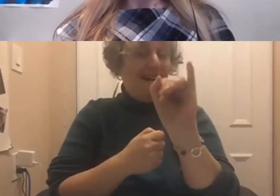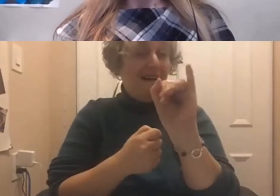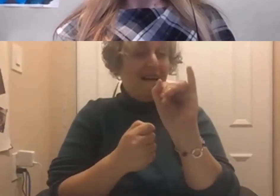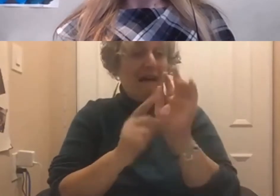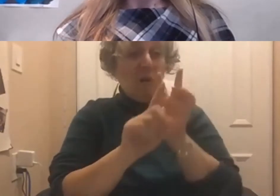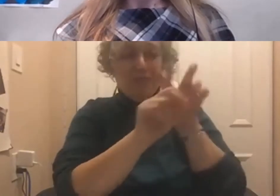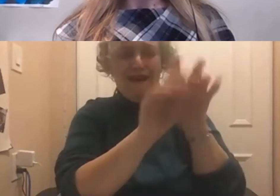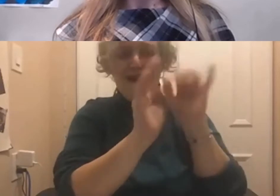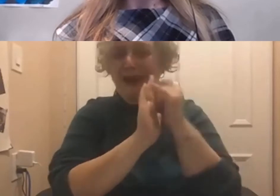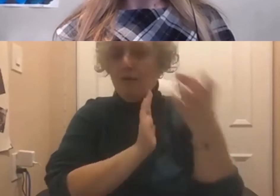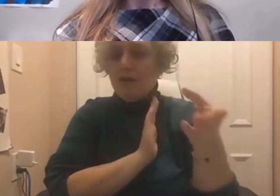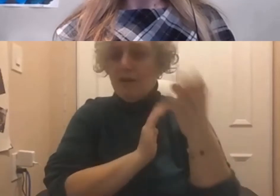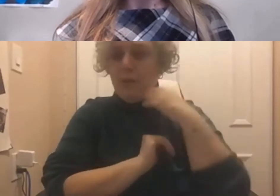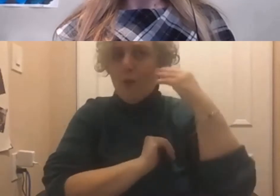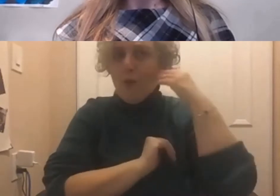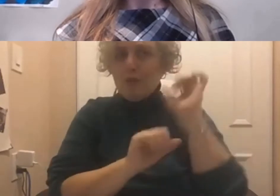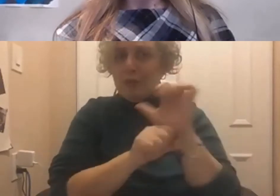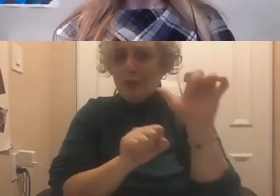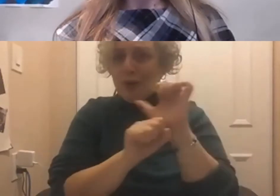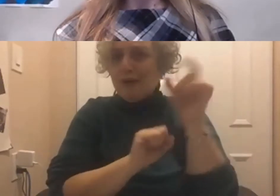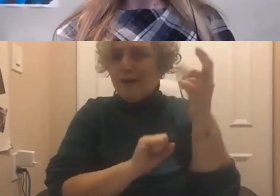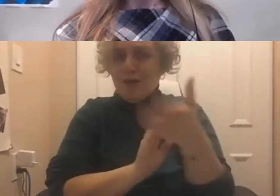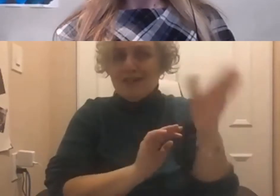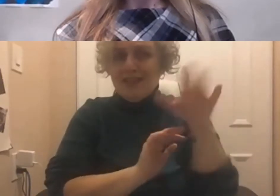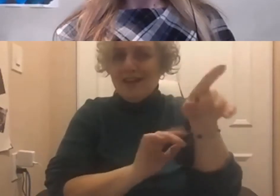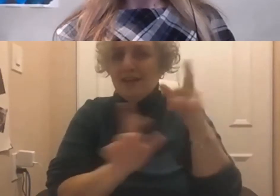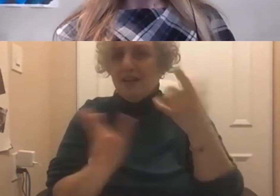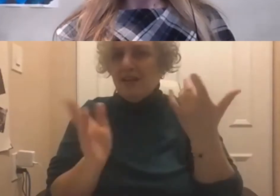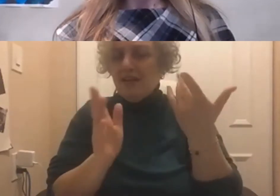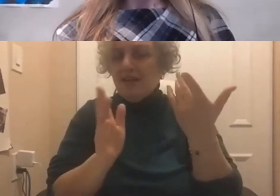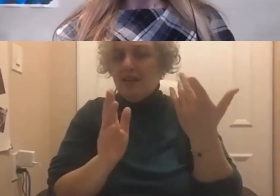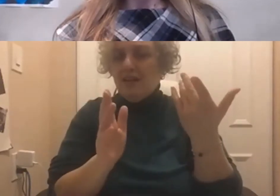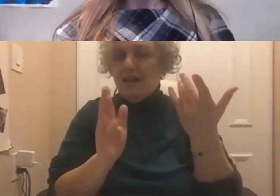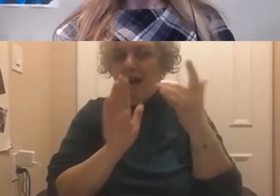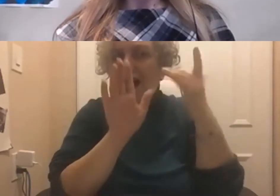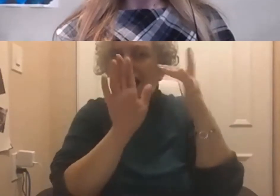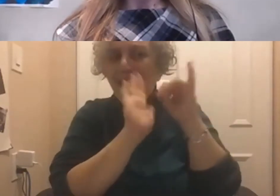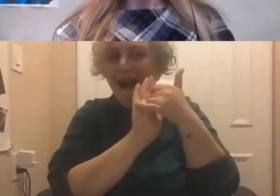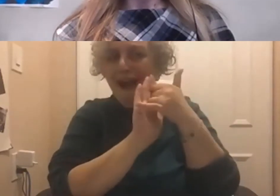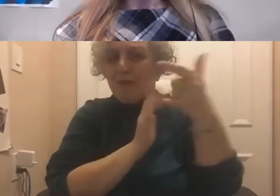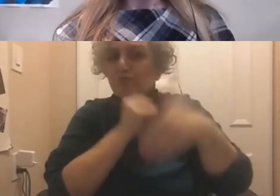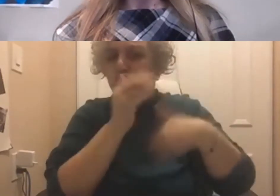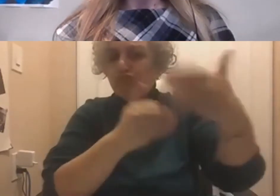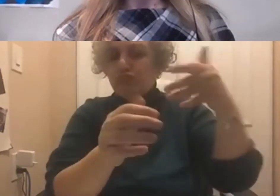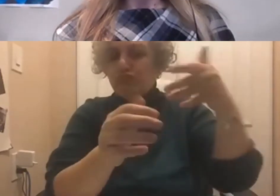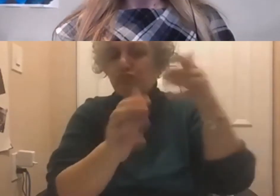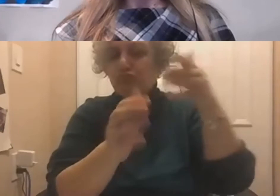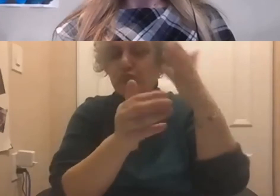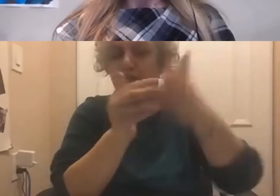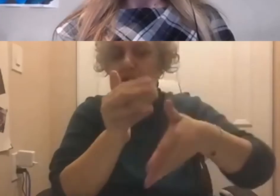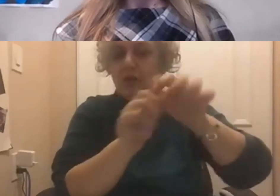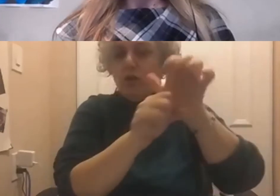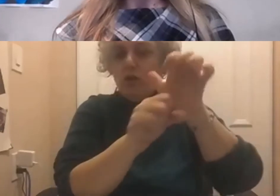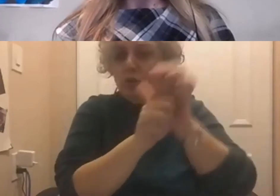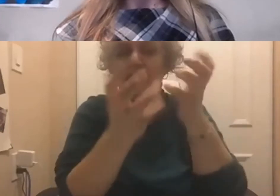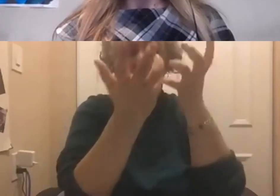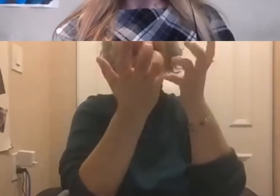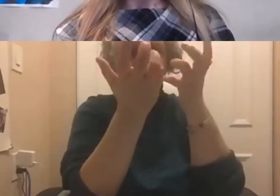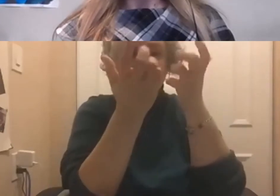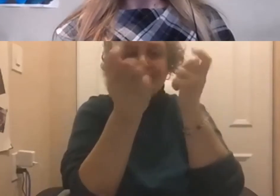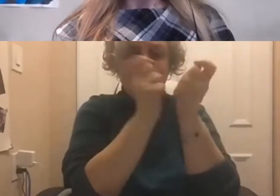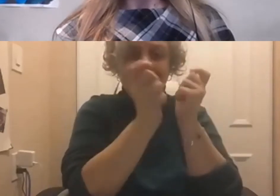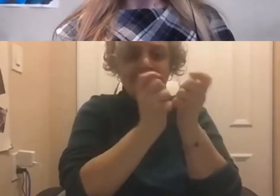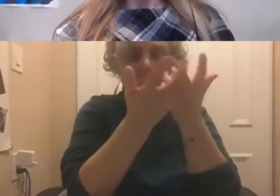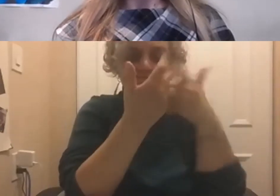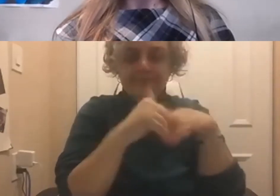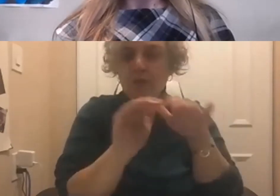How do we boost productivity? How do we accommodate difference? How do we